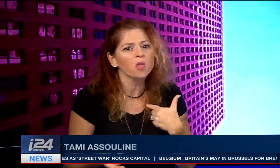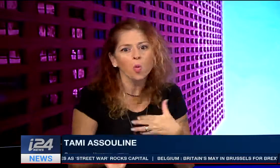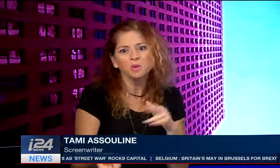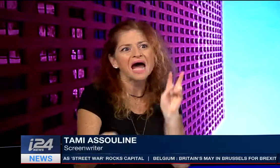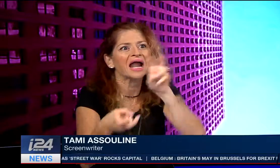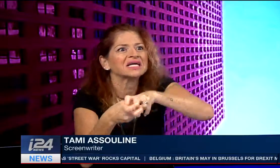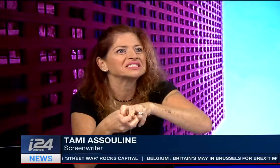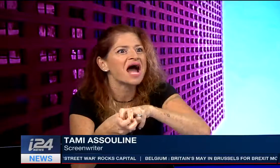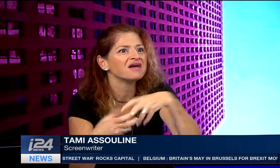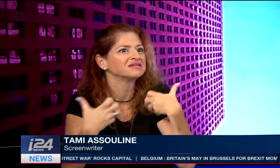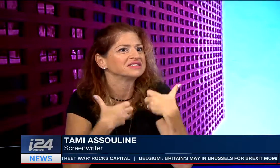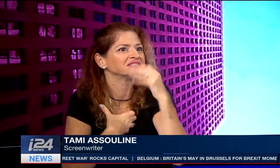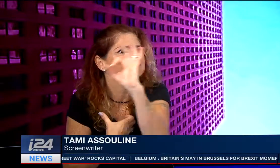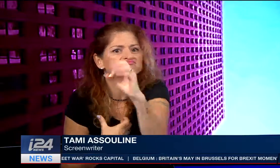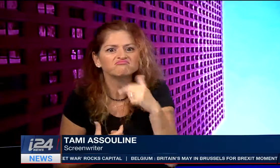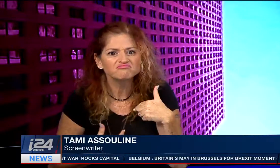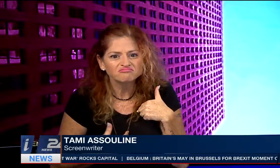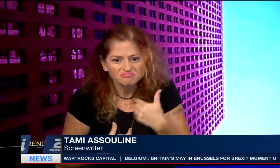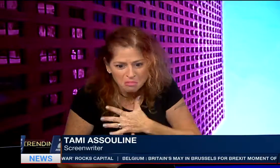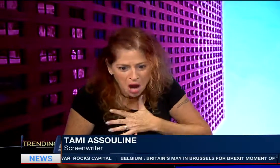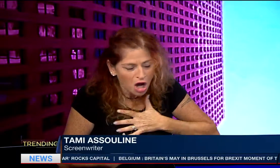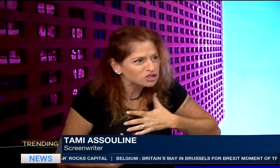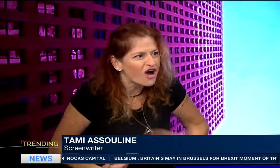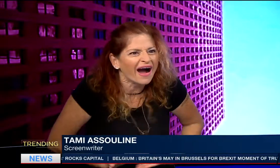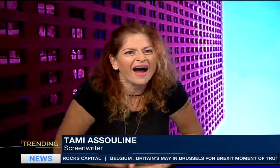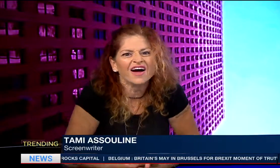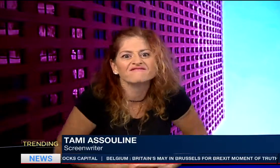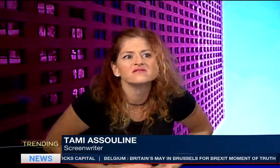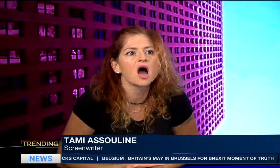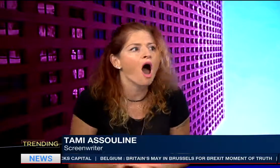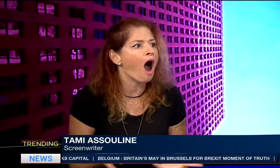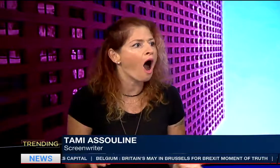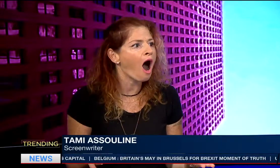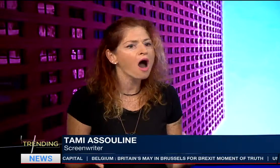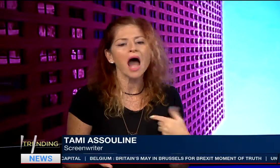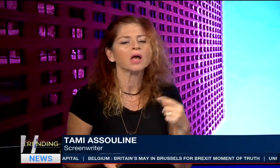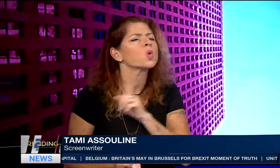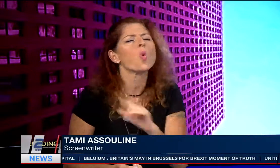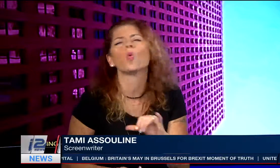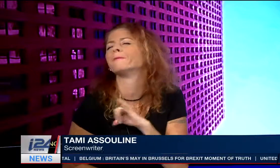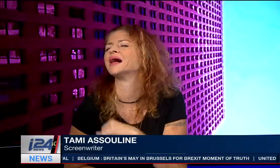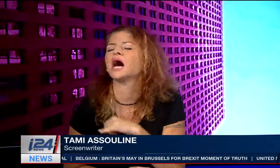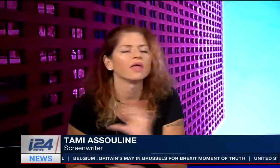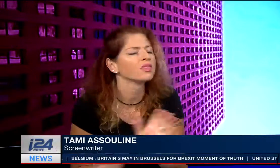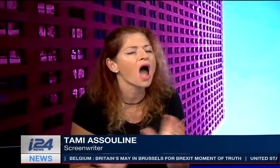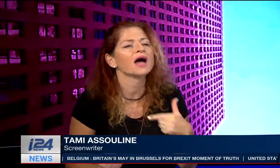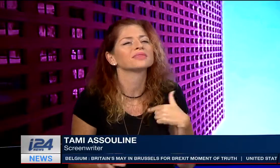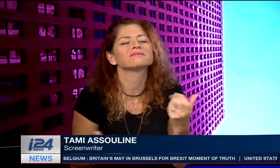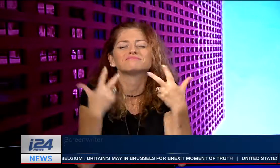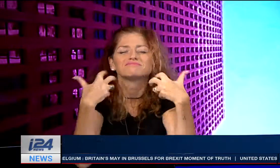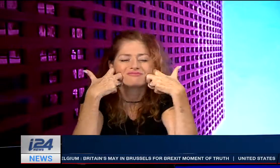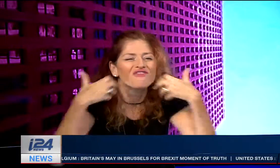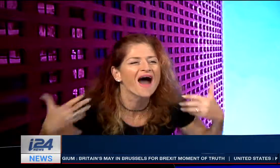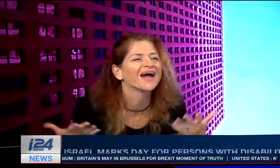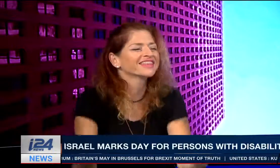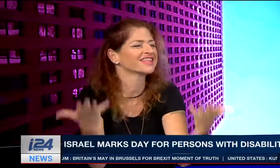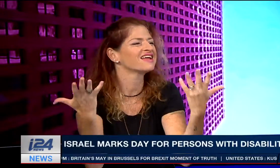can play in a movie, like she did. I feel, I feel the anger inside me. I, I, I'm not talking because of